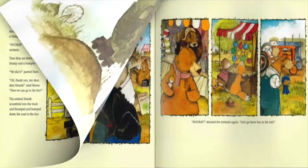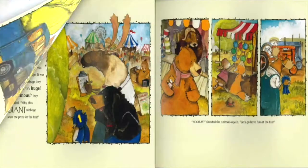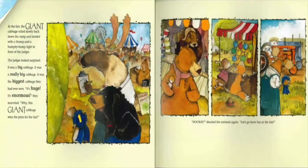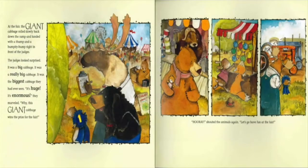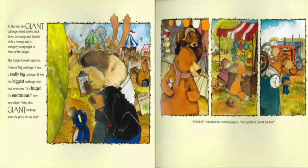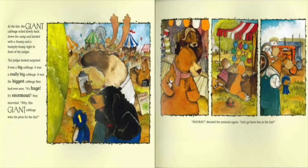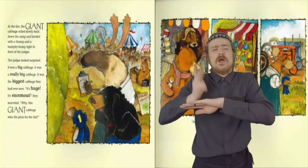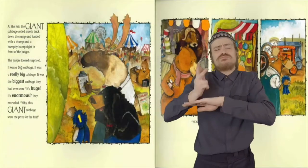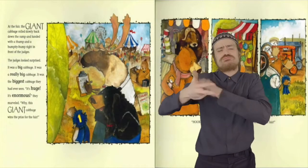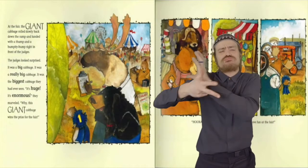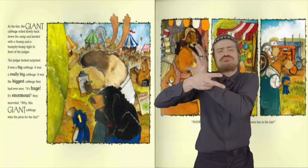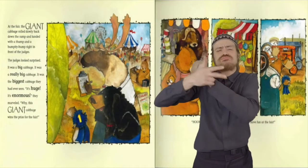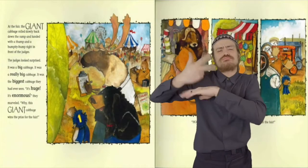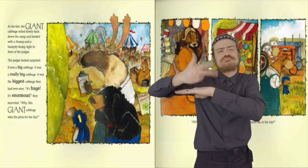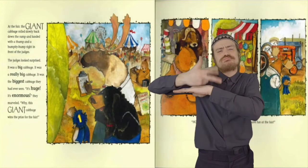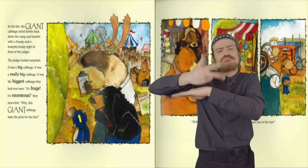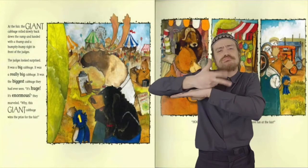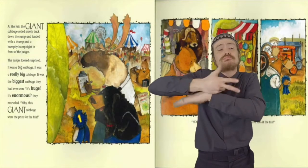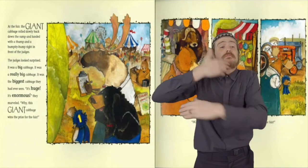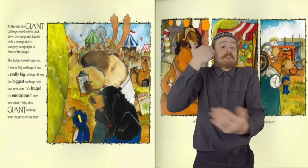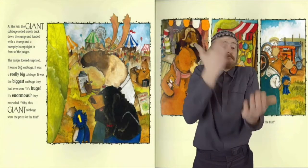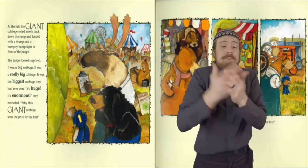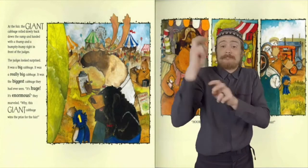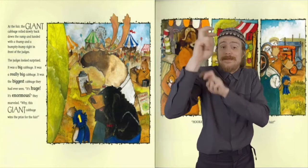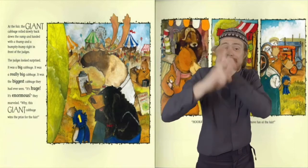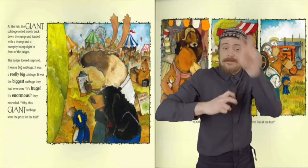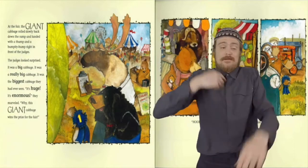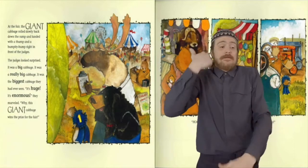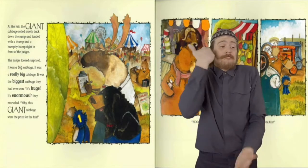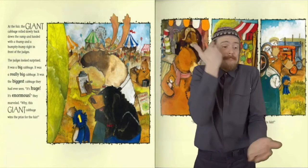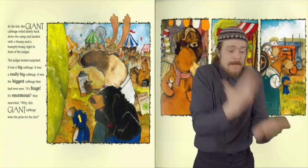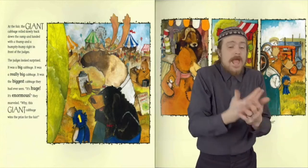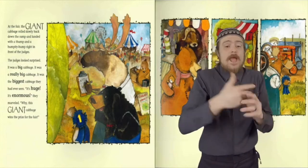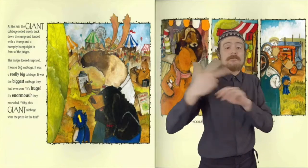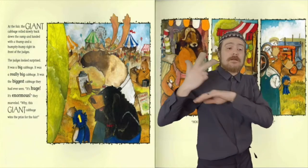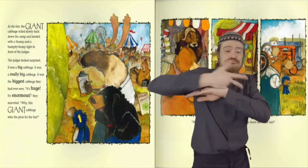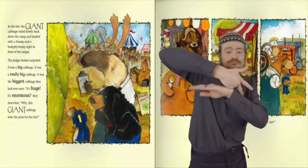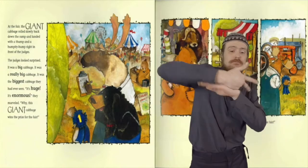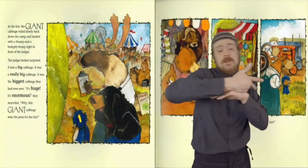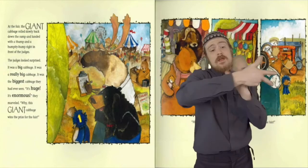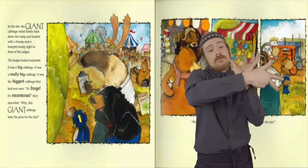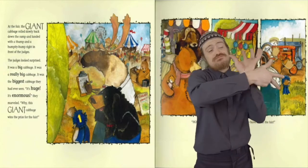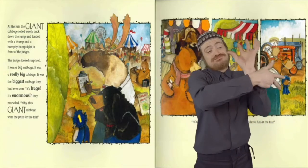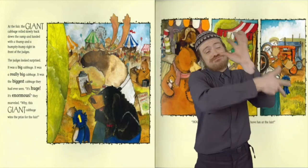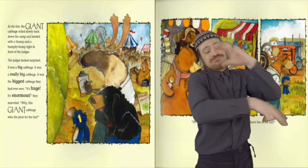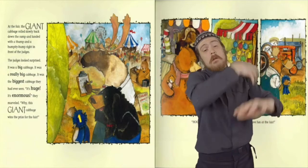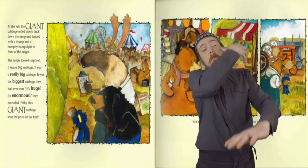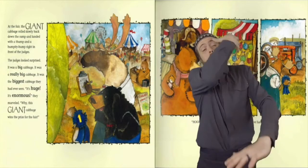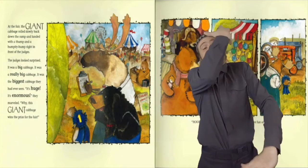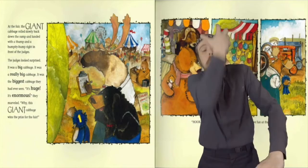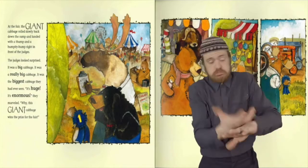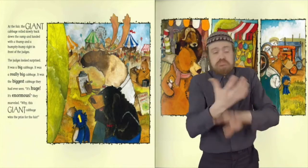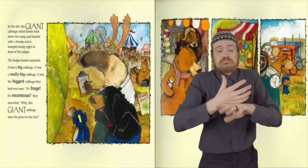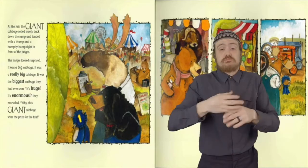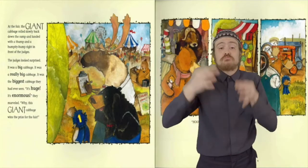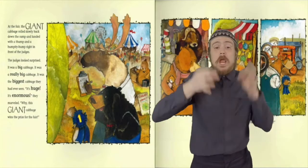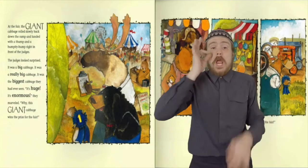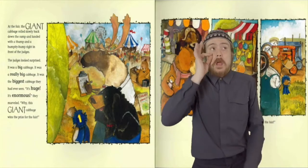the fair, the giant cabbage rolled slowly back down the ramp and landed with a thump and a bumpity bump right in front of the